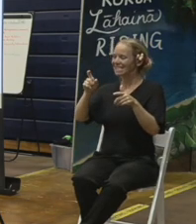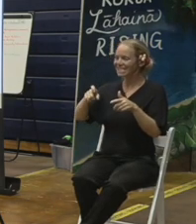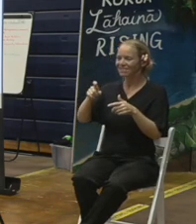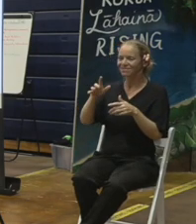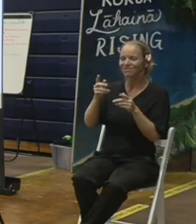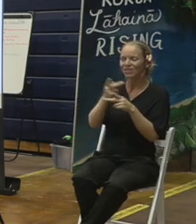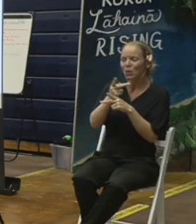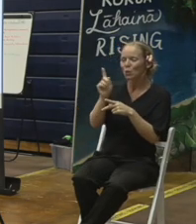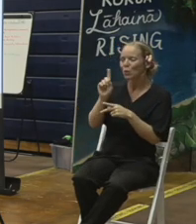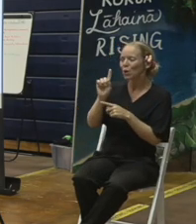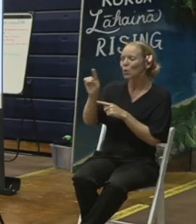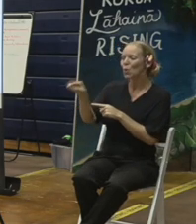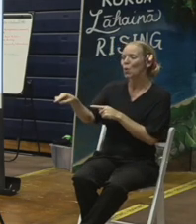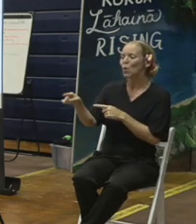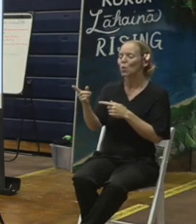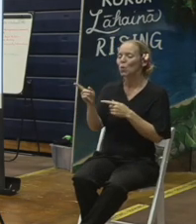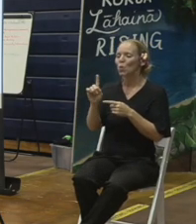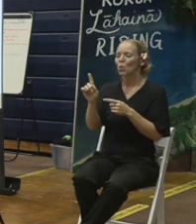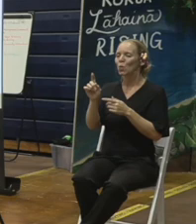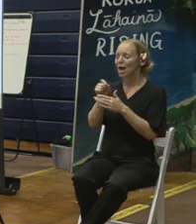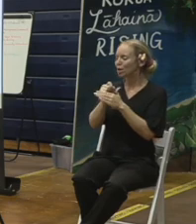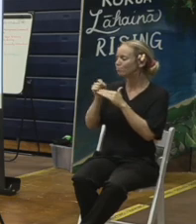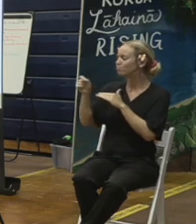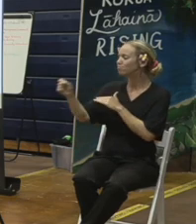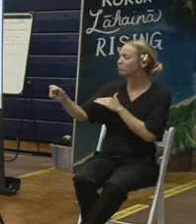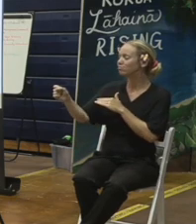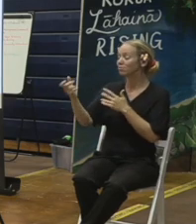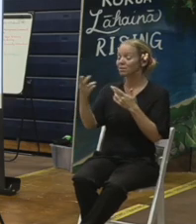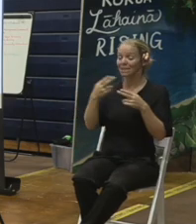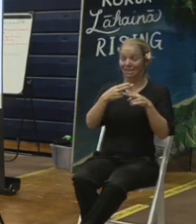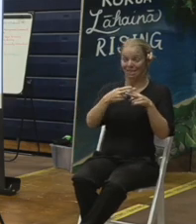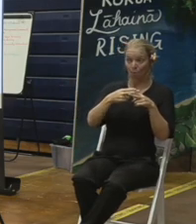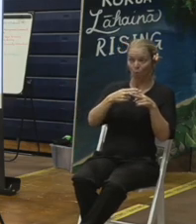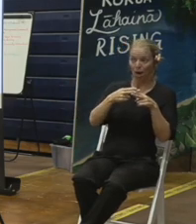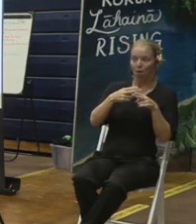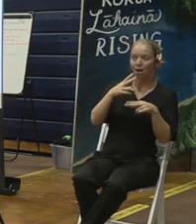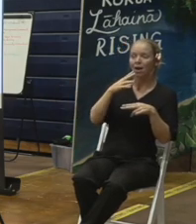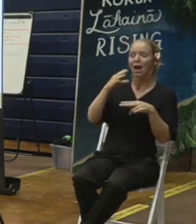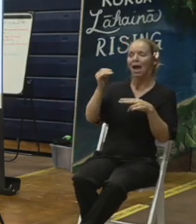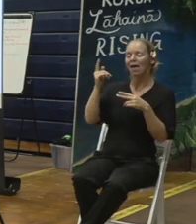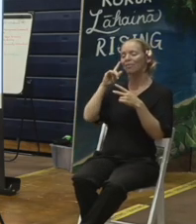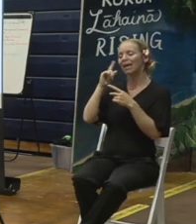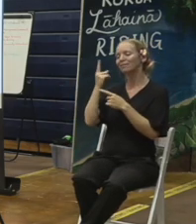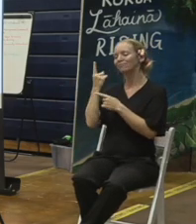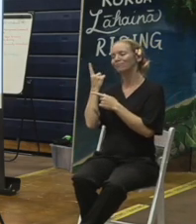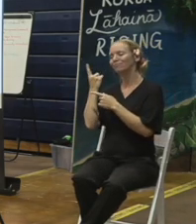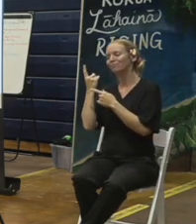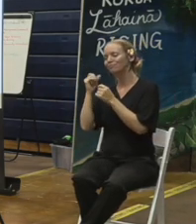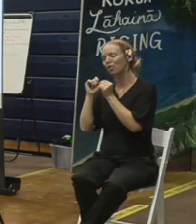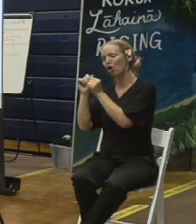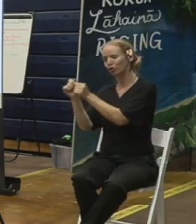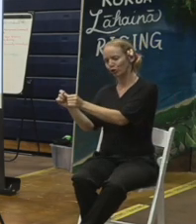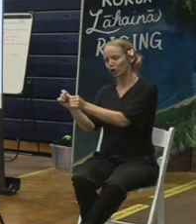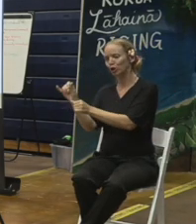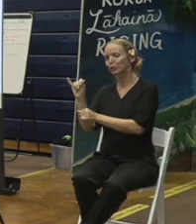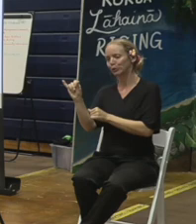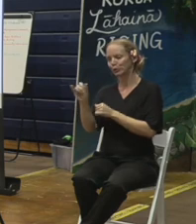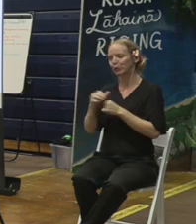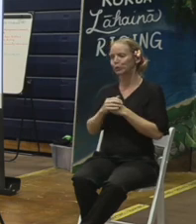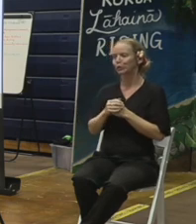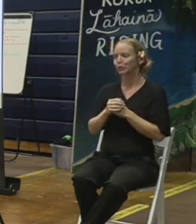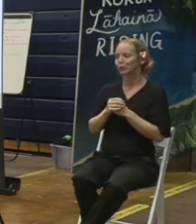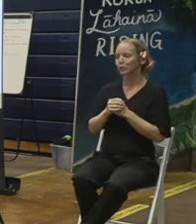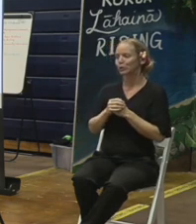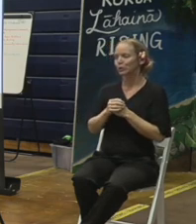describe where that will go, both on a temporary basis, and then also potentially on a permanent basis. I want to